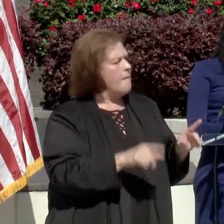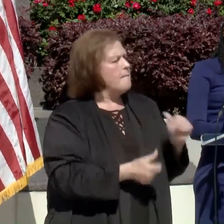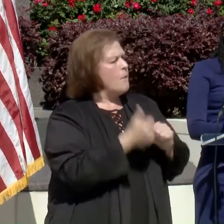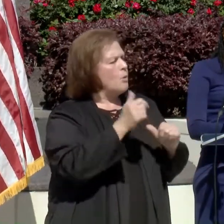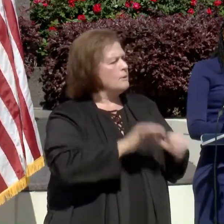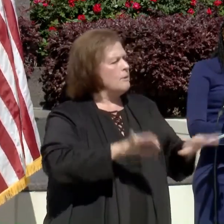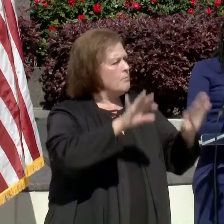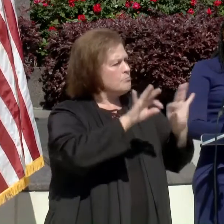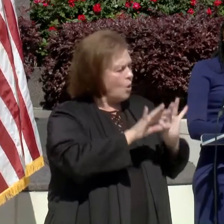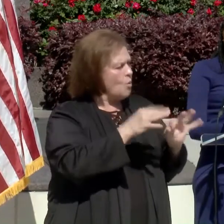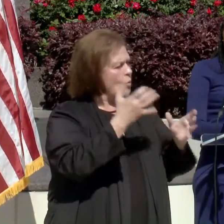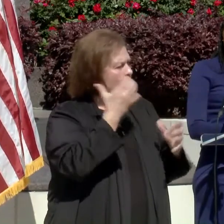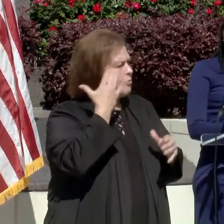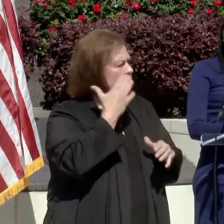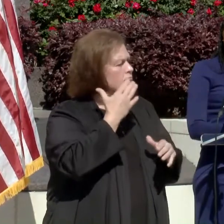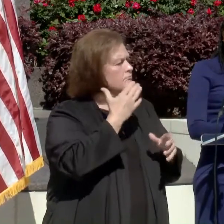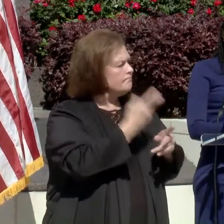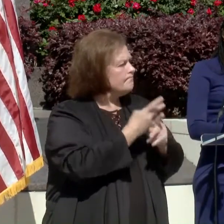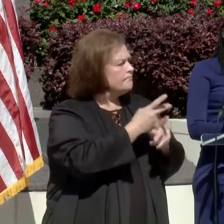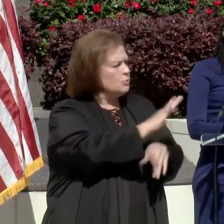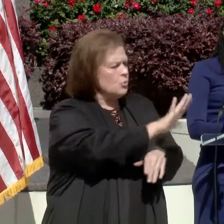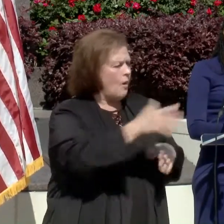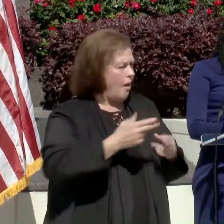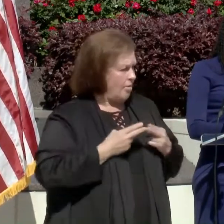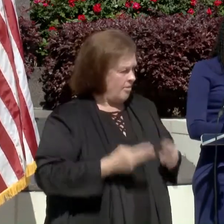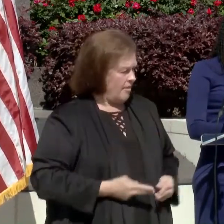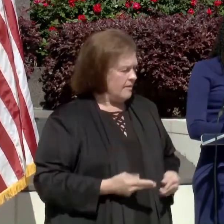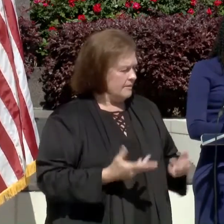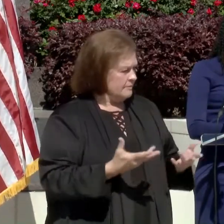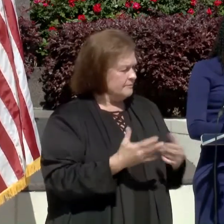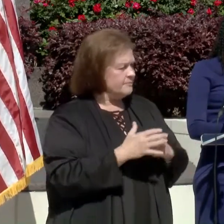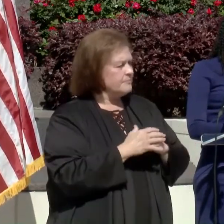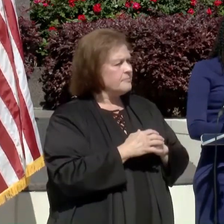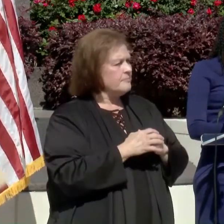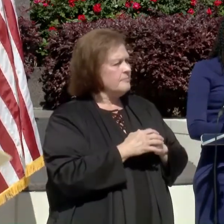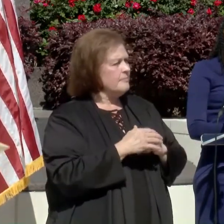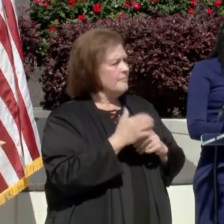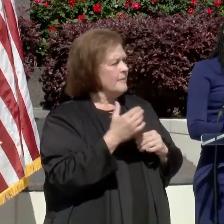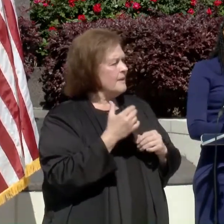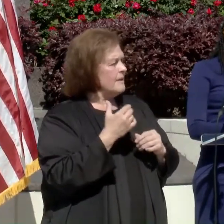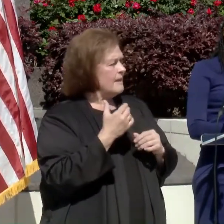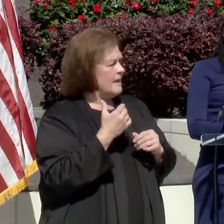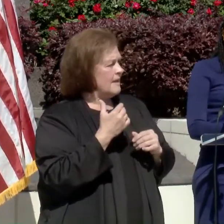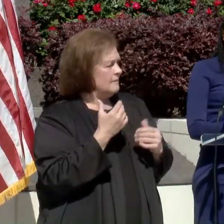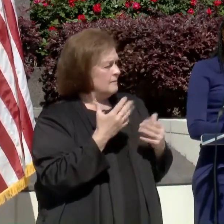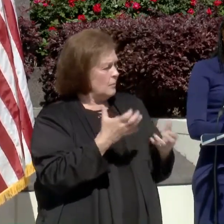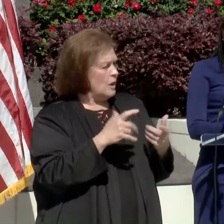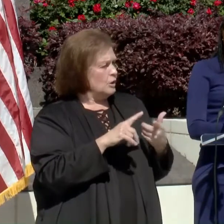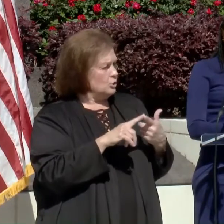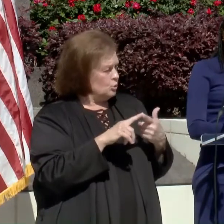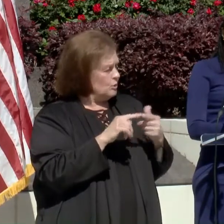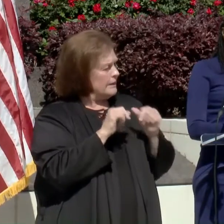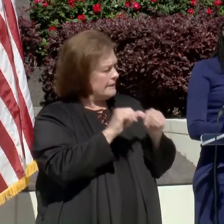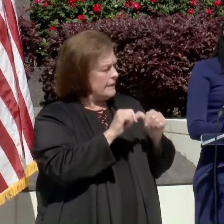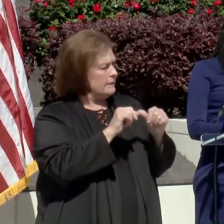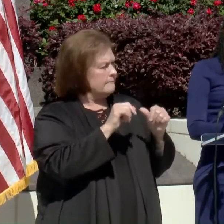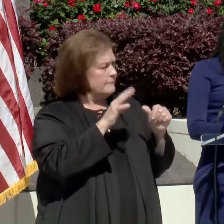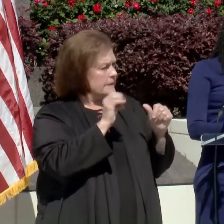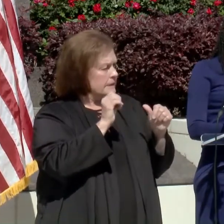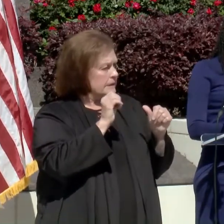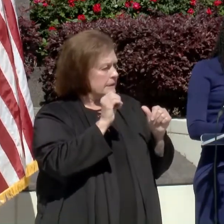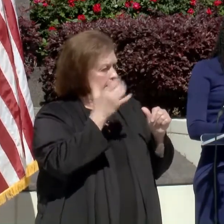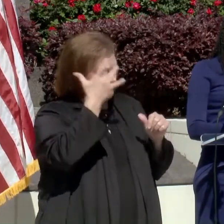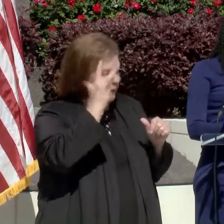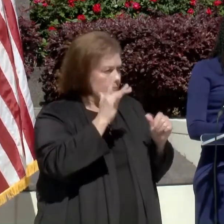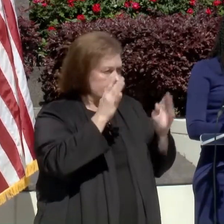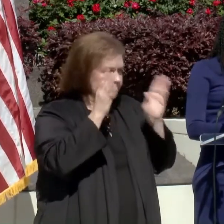health. And so, um, I am imploring everyone to continue to, um, be smart, continue to social